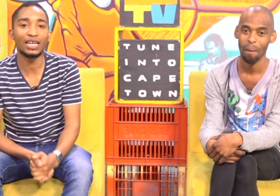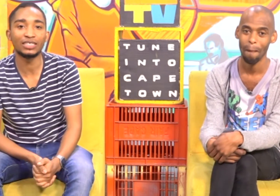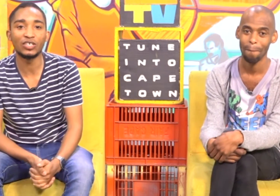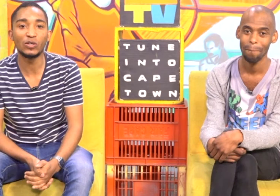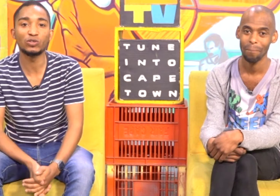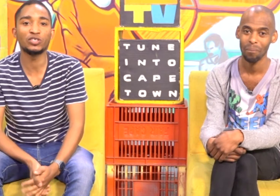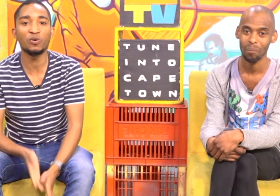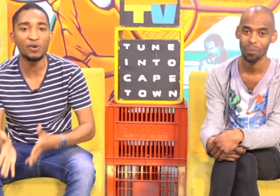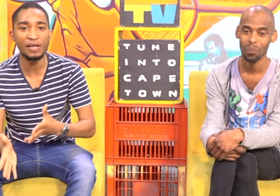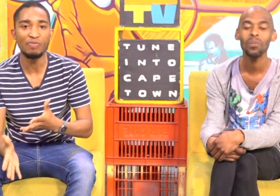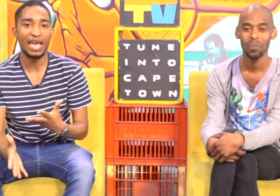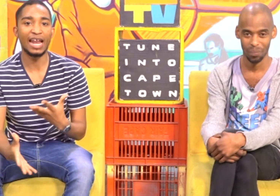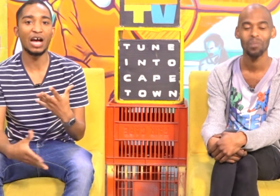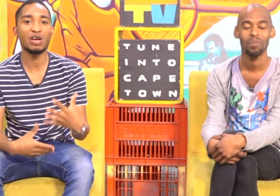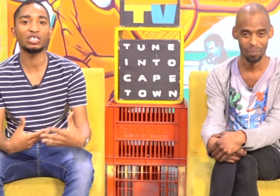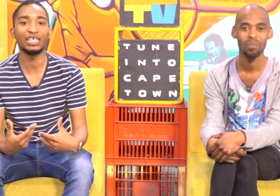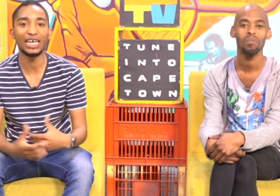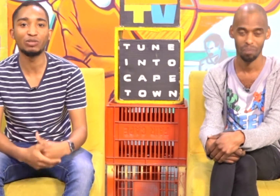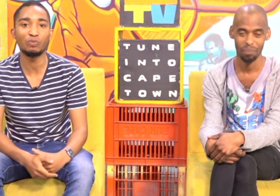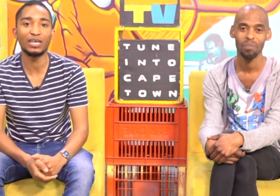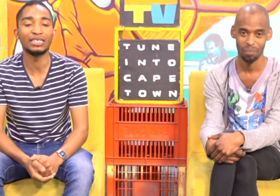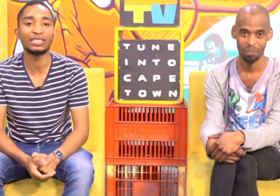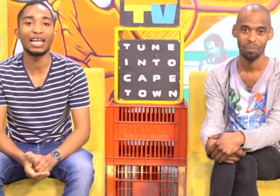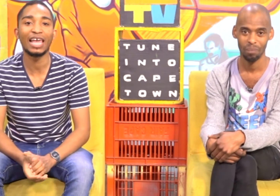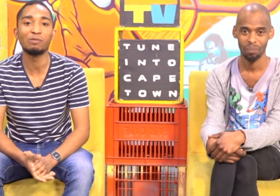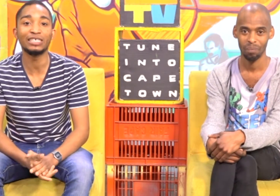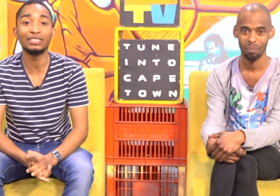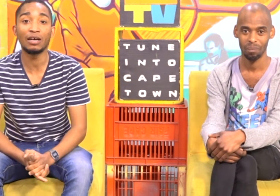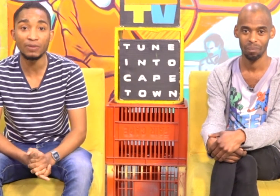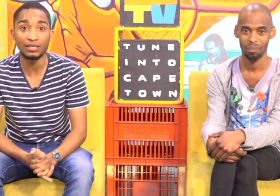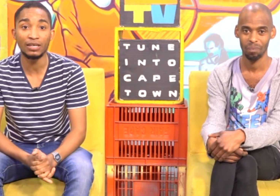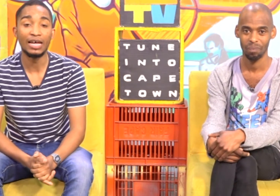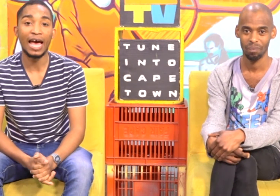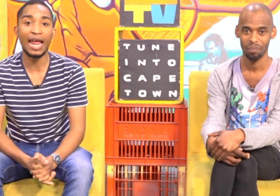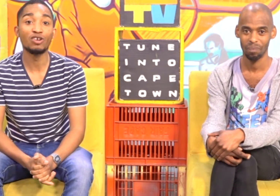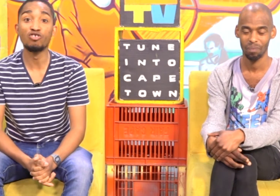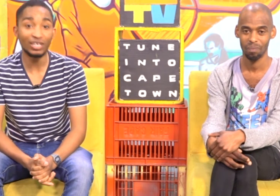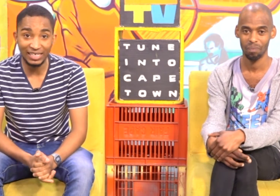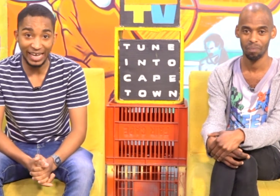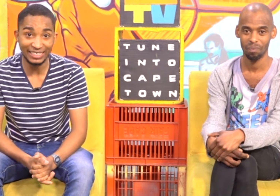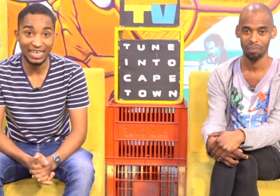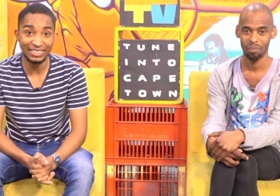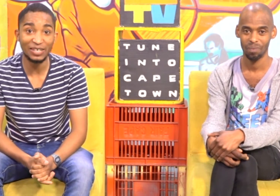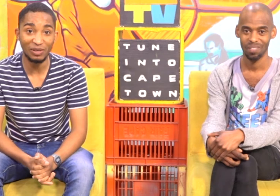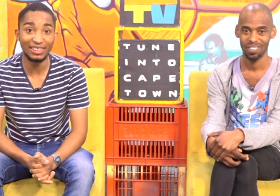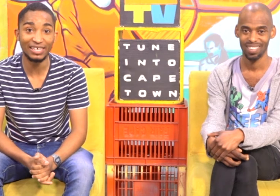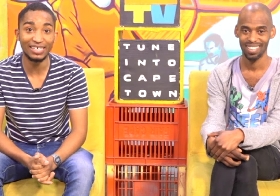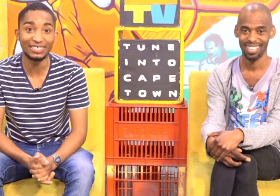us, you know, your story And how you actually came to be a sign language interpreter And not the gang signs that we think is